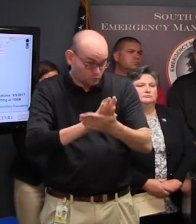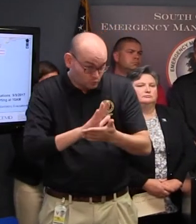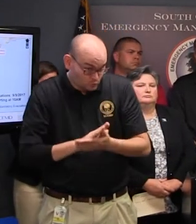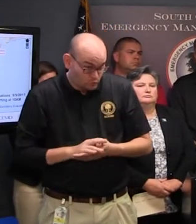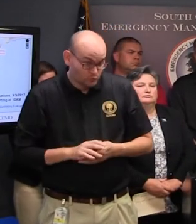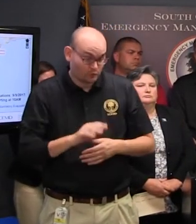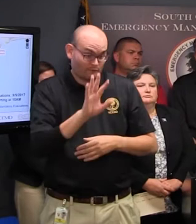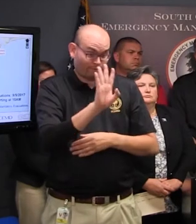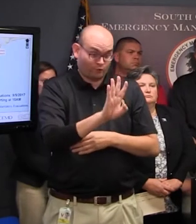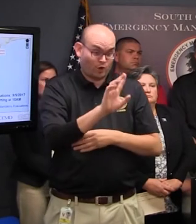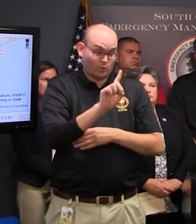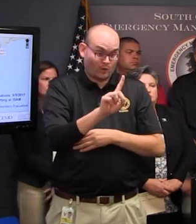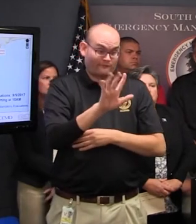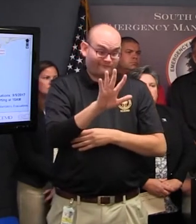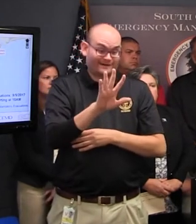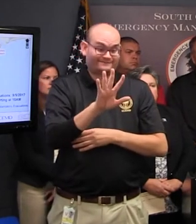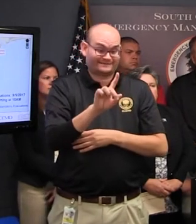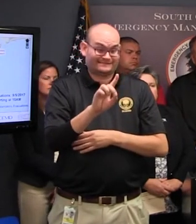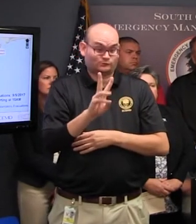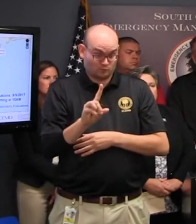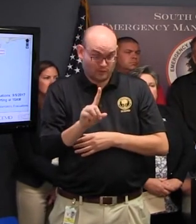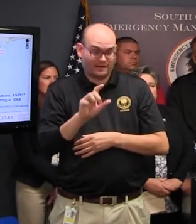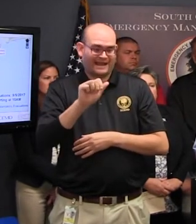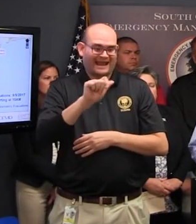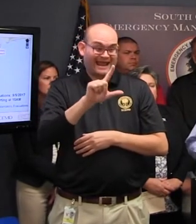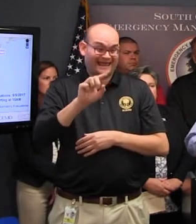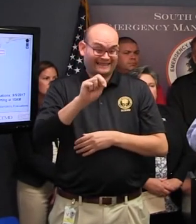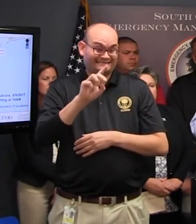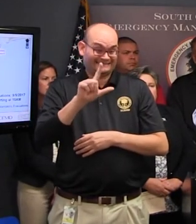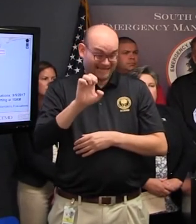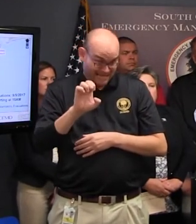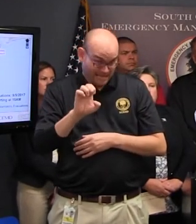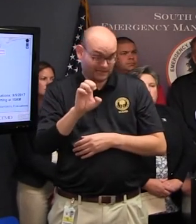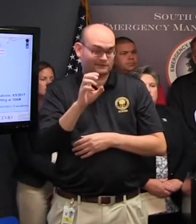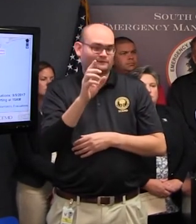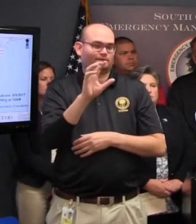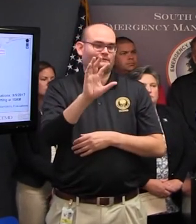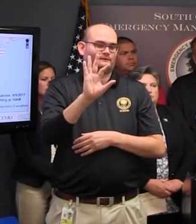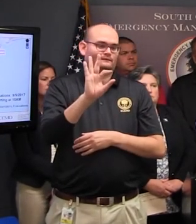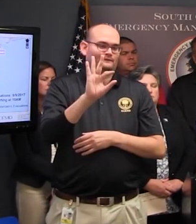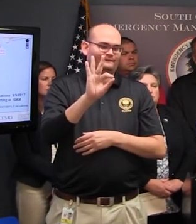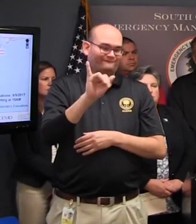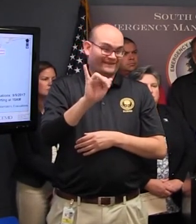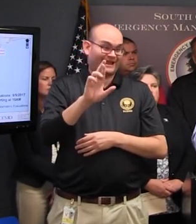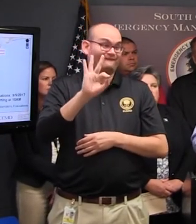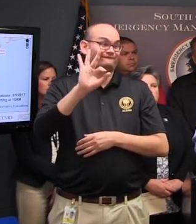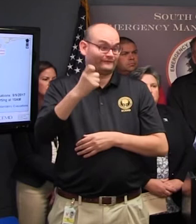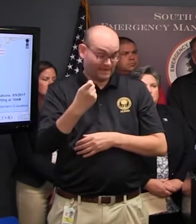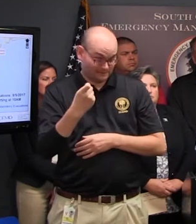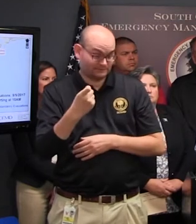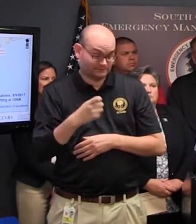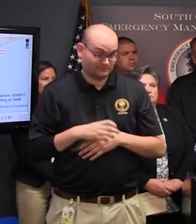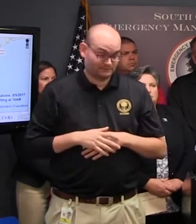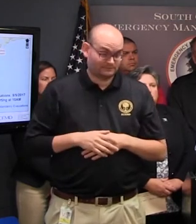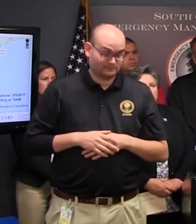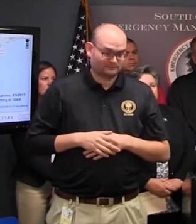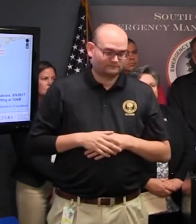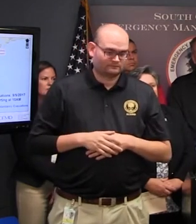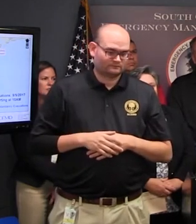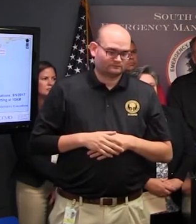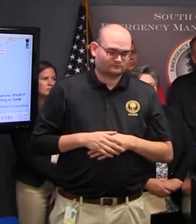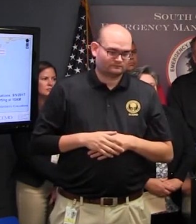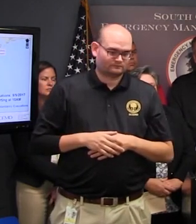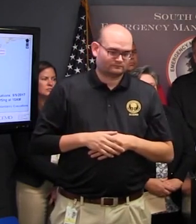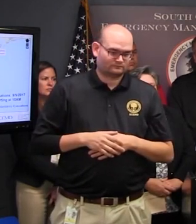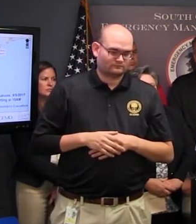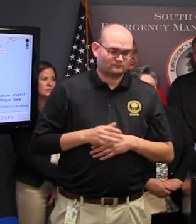Fairfax Highway in Allendale then to Charleston Charleston shelters on standby as I mentioned are North